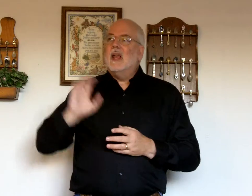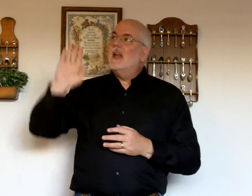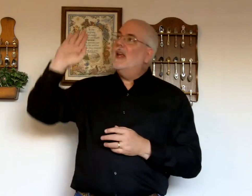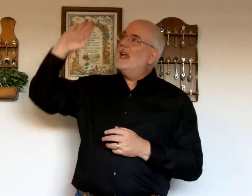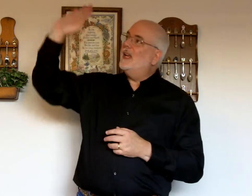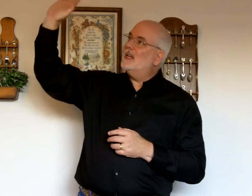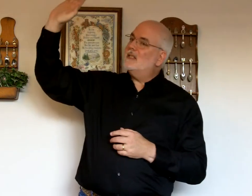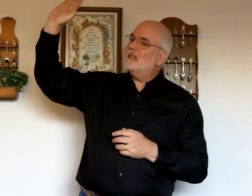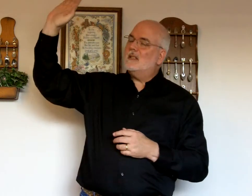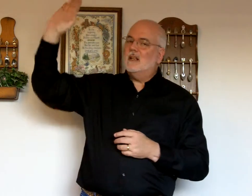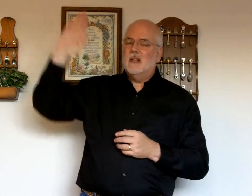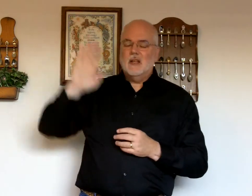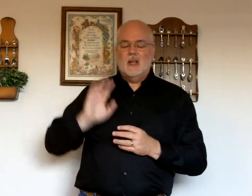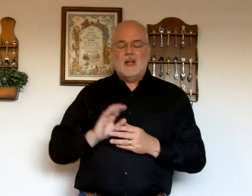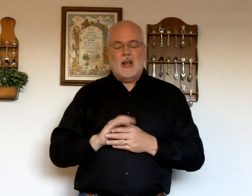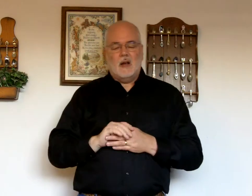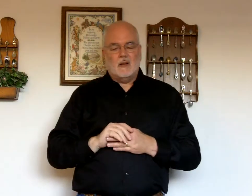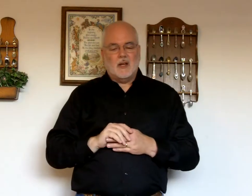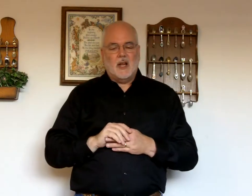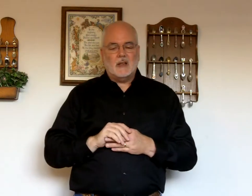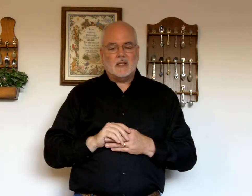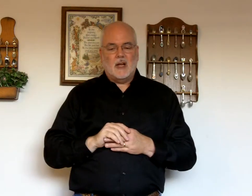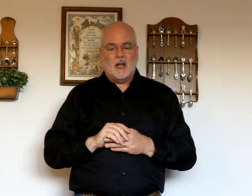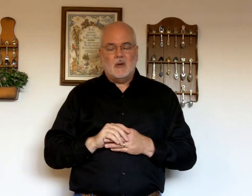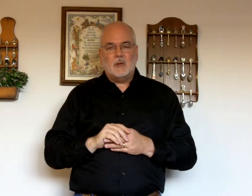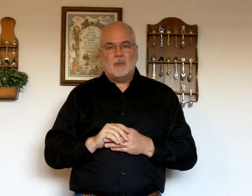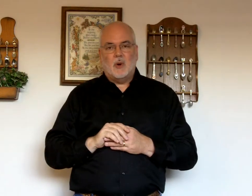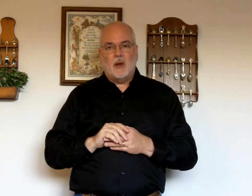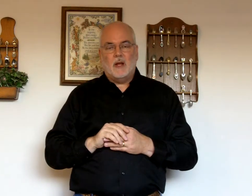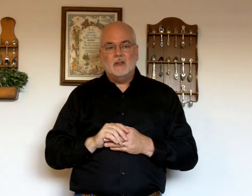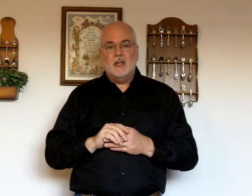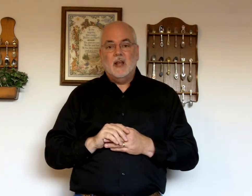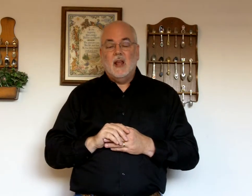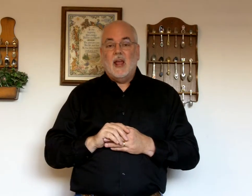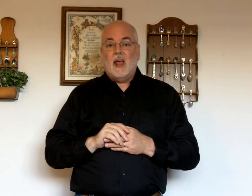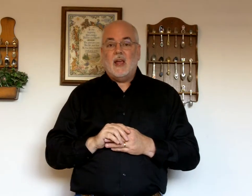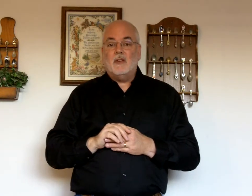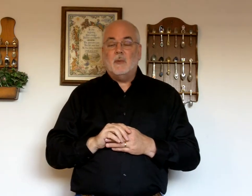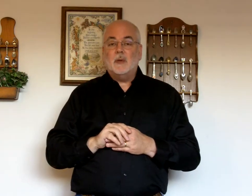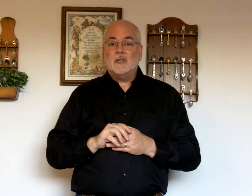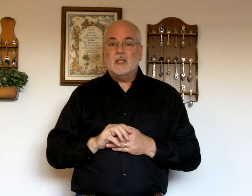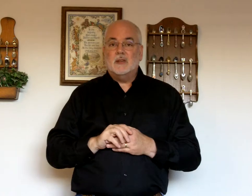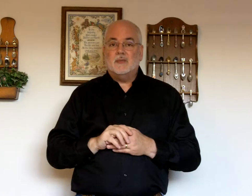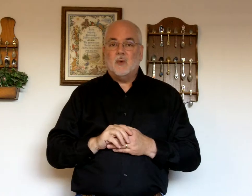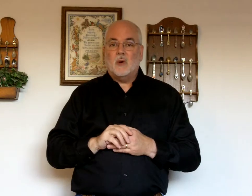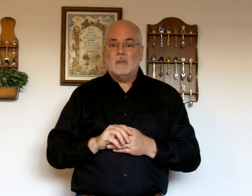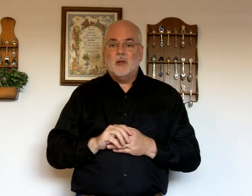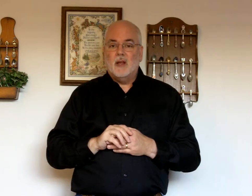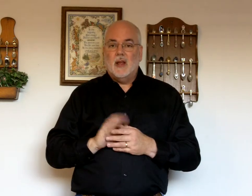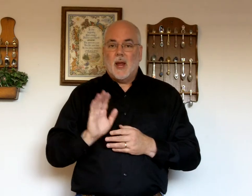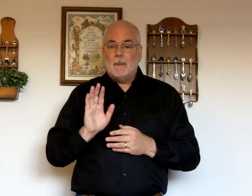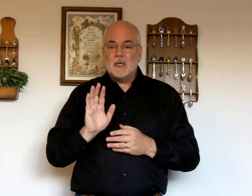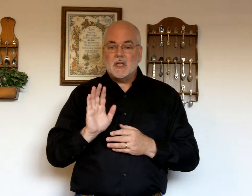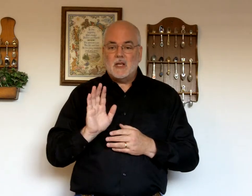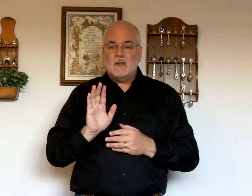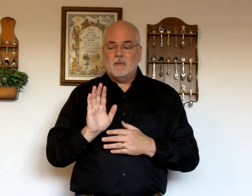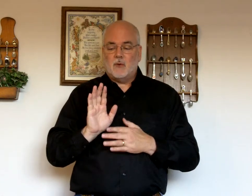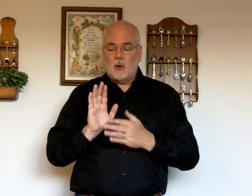His. His. His. Now, in sign language, pronouns have a possessive form. A possessive pronoun